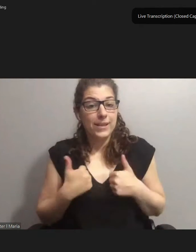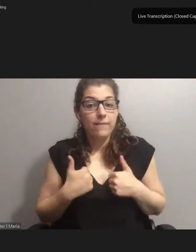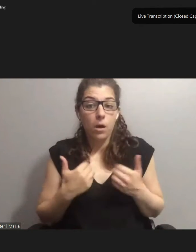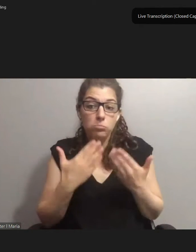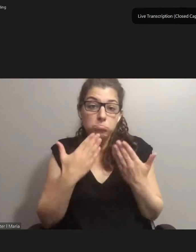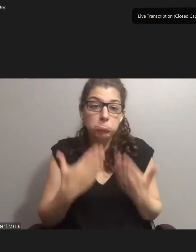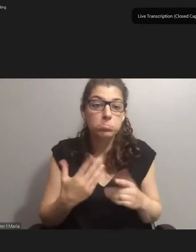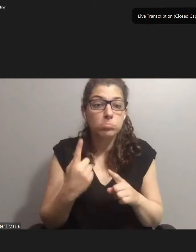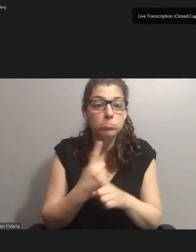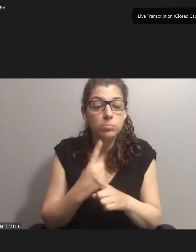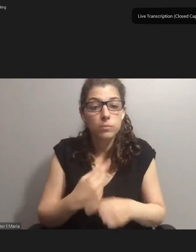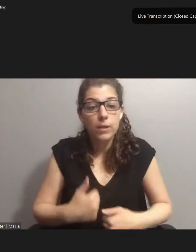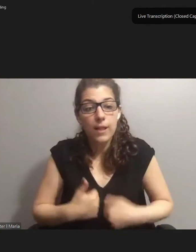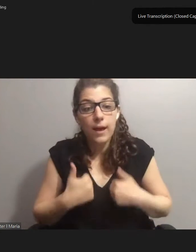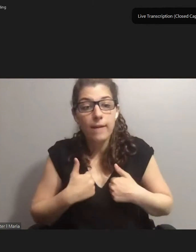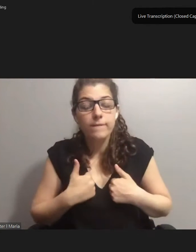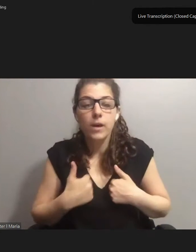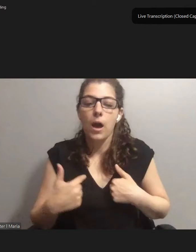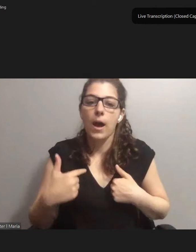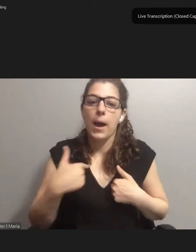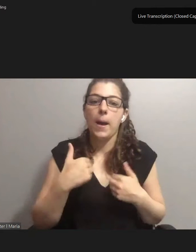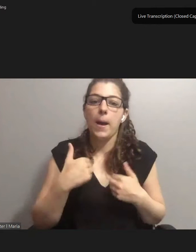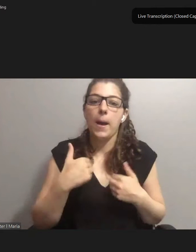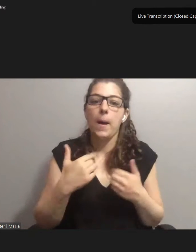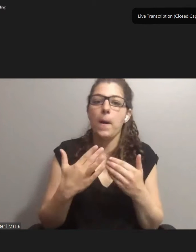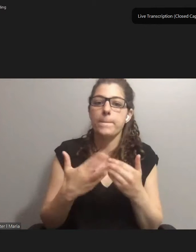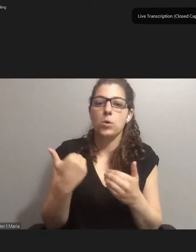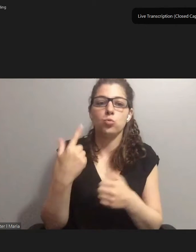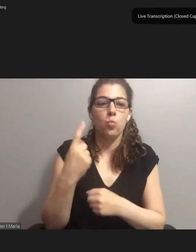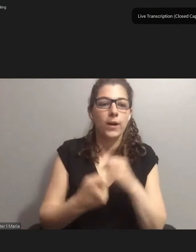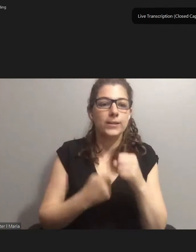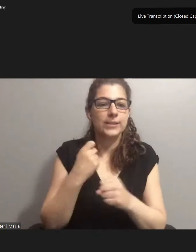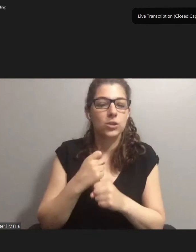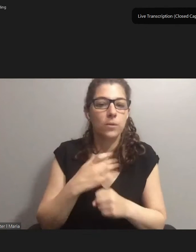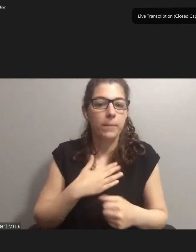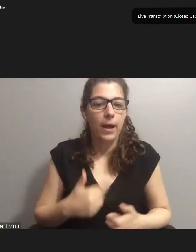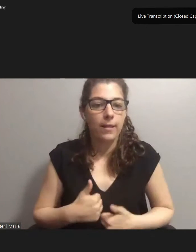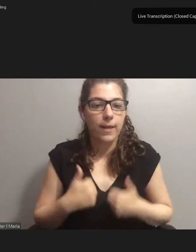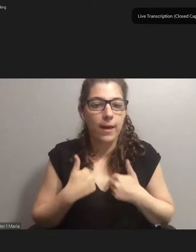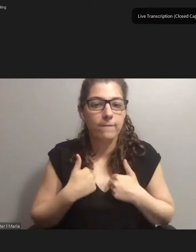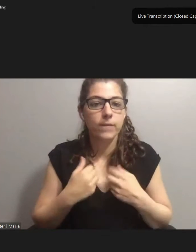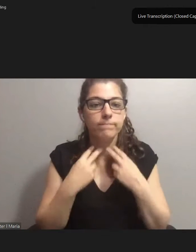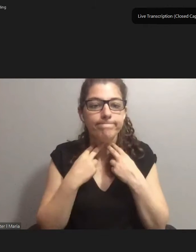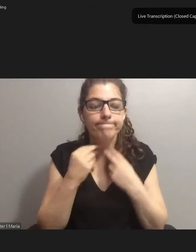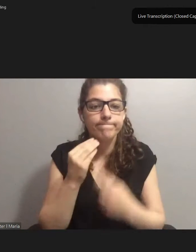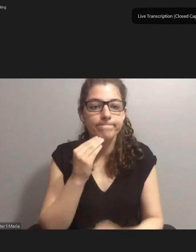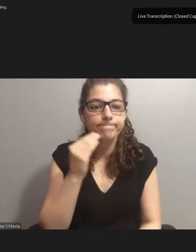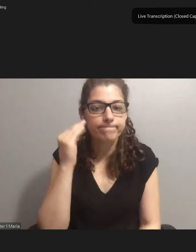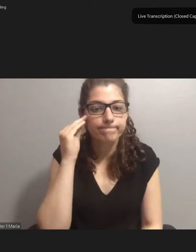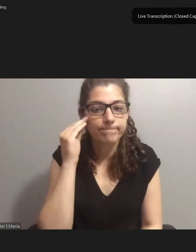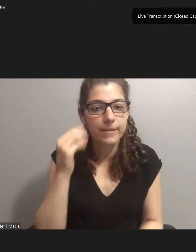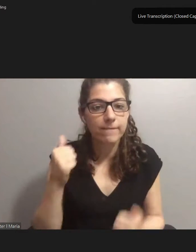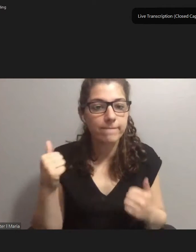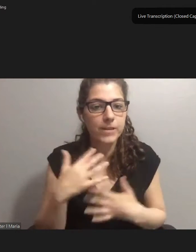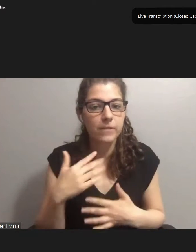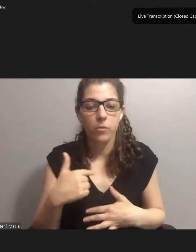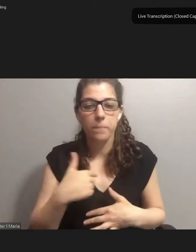I spent almost a year of my life trapped at home, fear for me and my son.